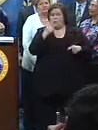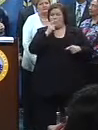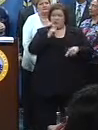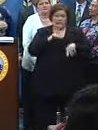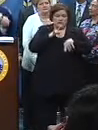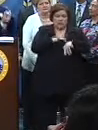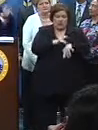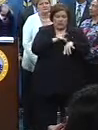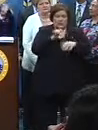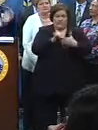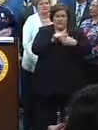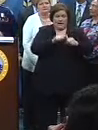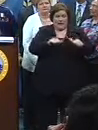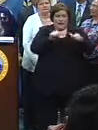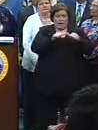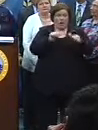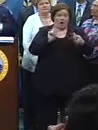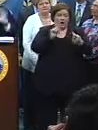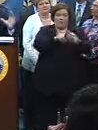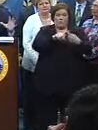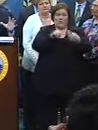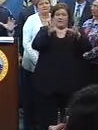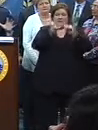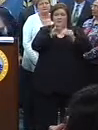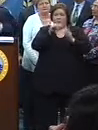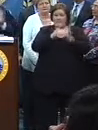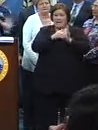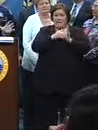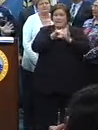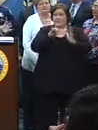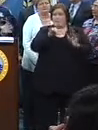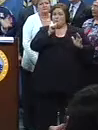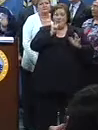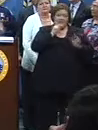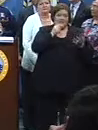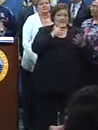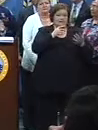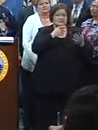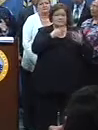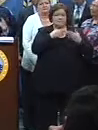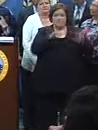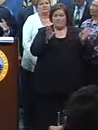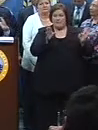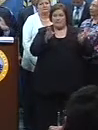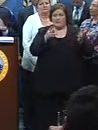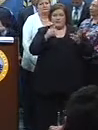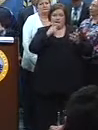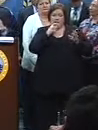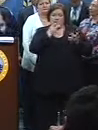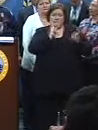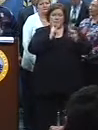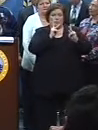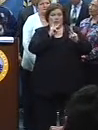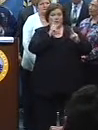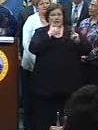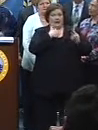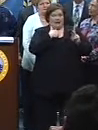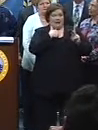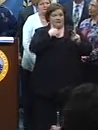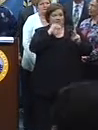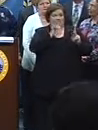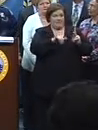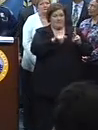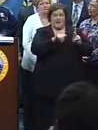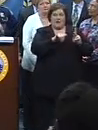that piece all the way down to the conventions and anybody on the private side, the public side, that's got a piece of that real estate is going to be involved in the